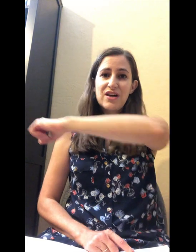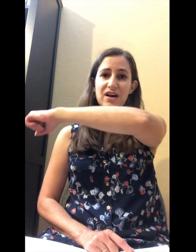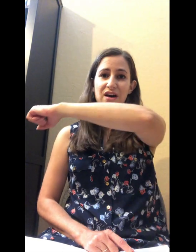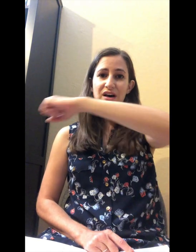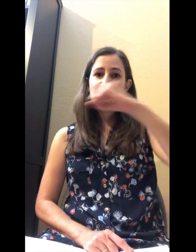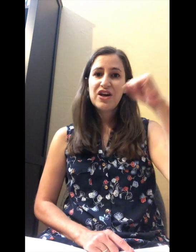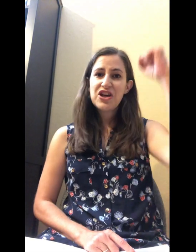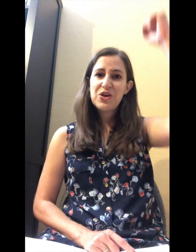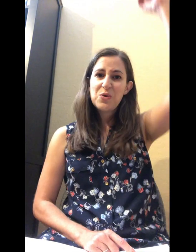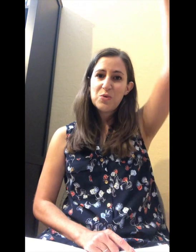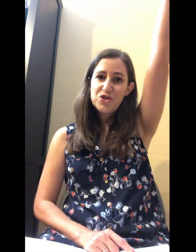Huge.